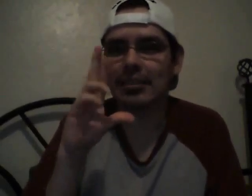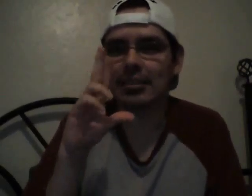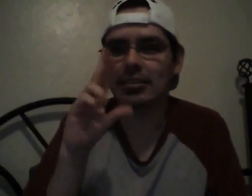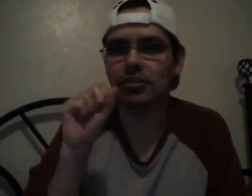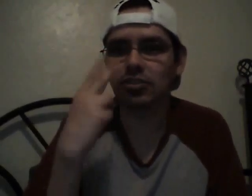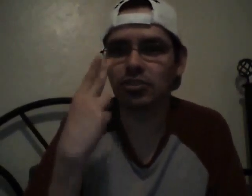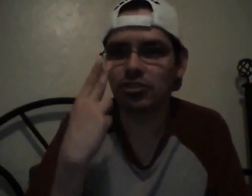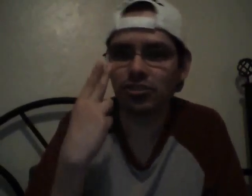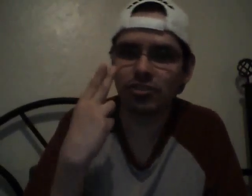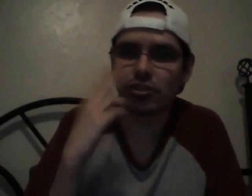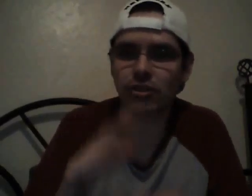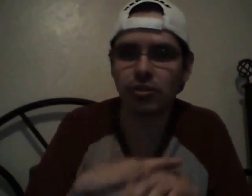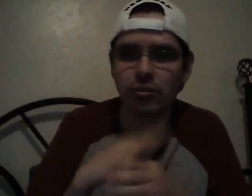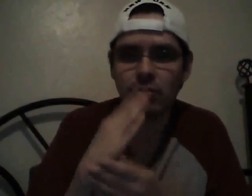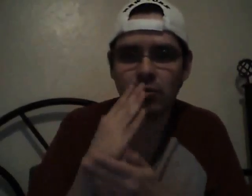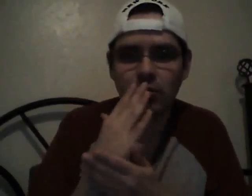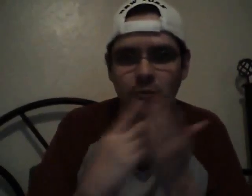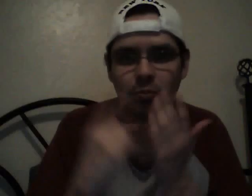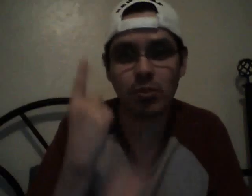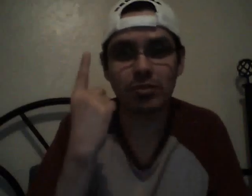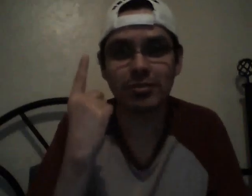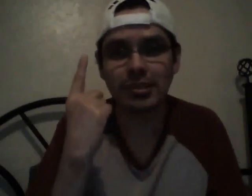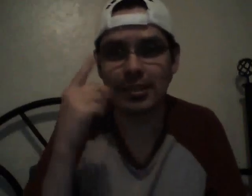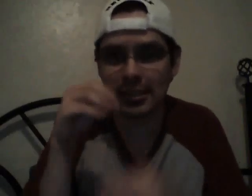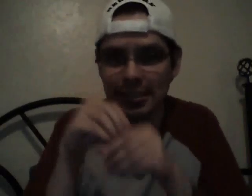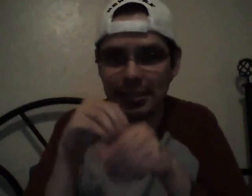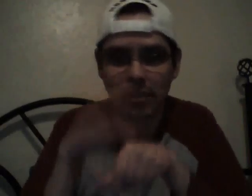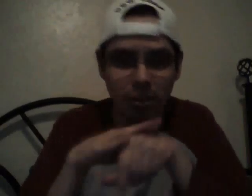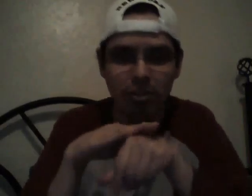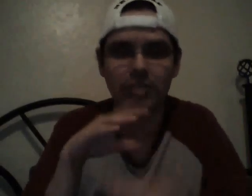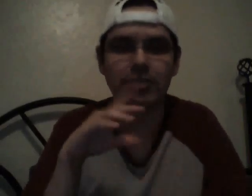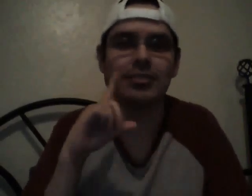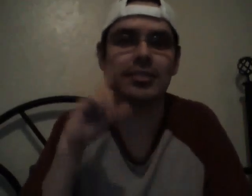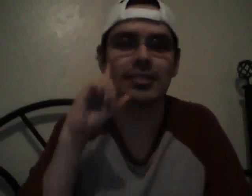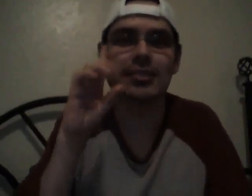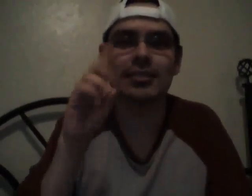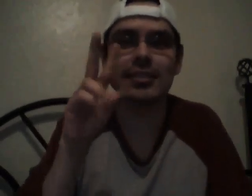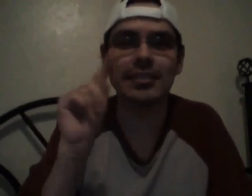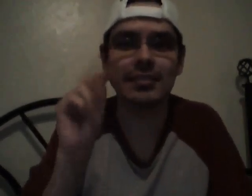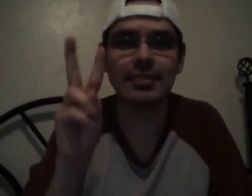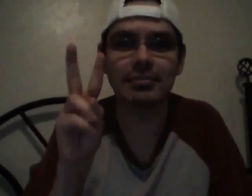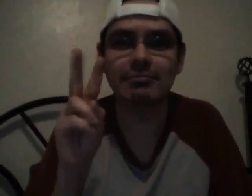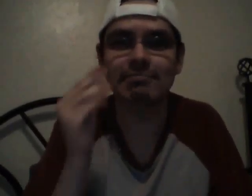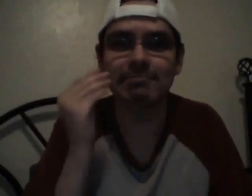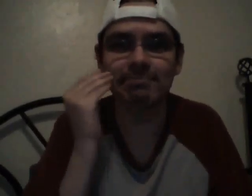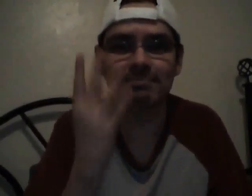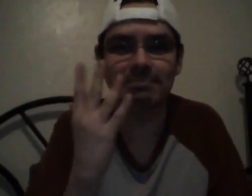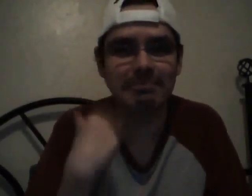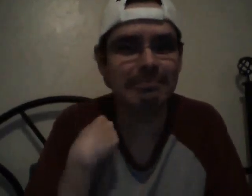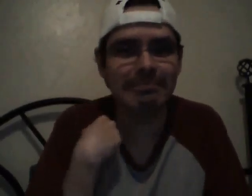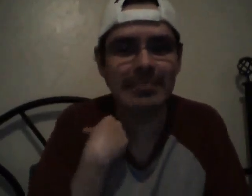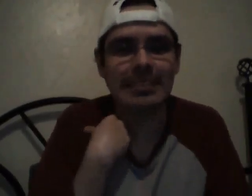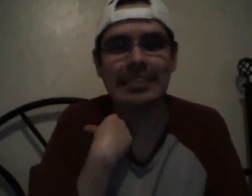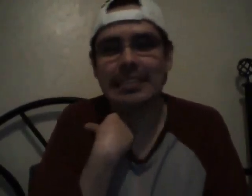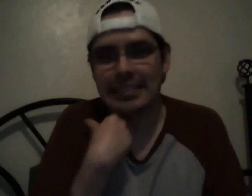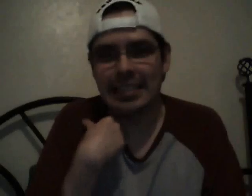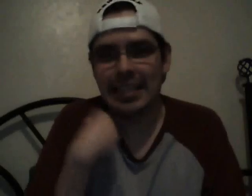required you to wire thousands of dollars via Western Union and MoneyGram. The only requirement, filling out this evaluation,